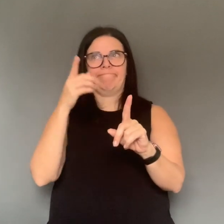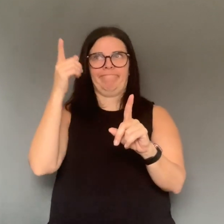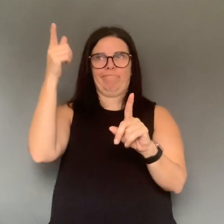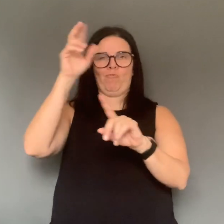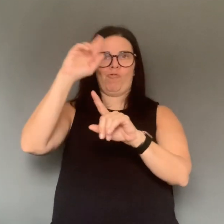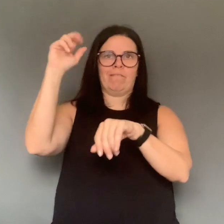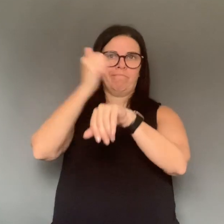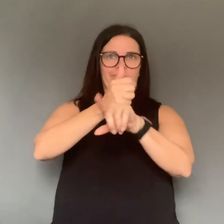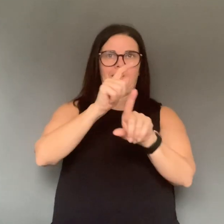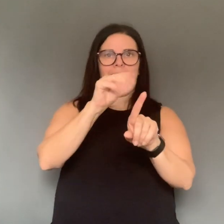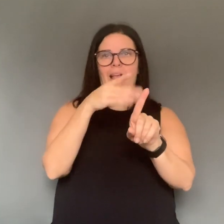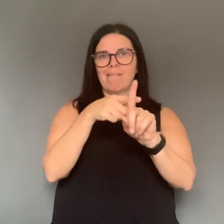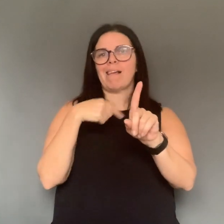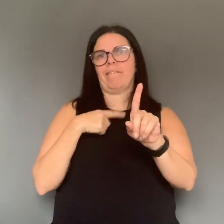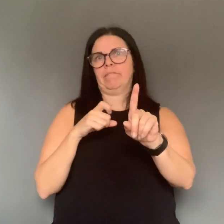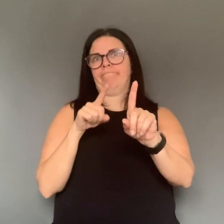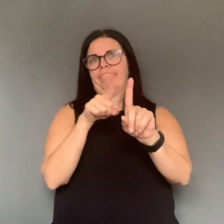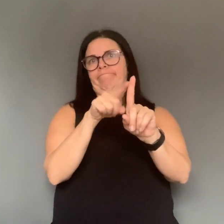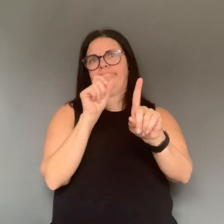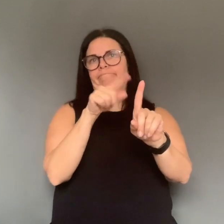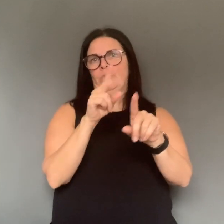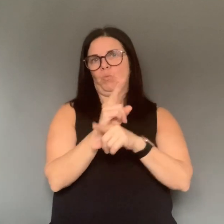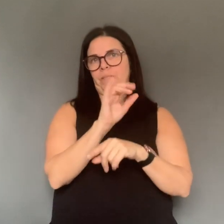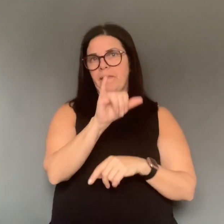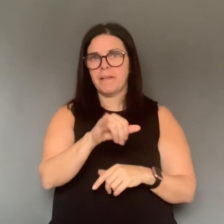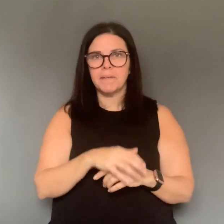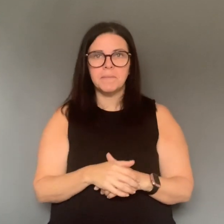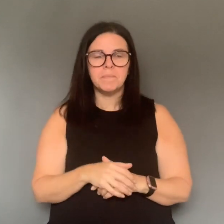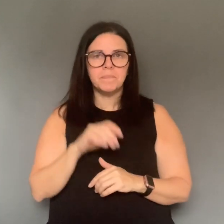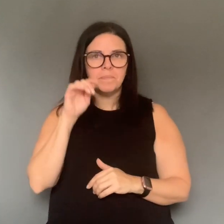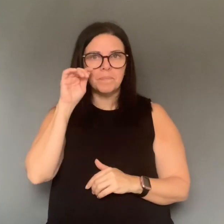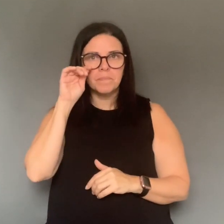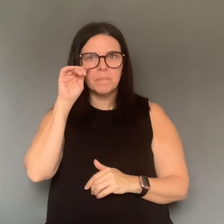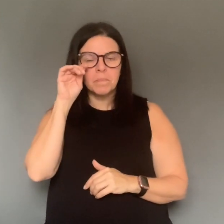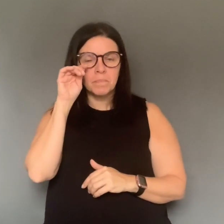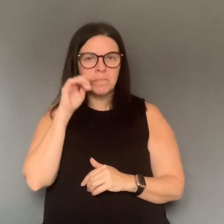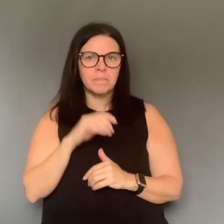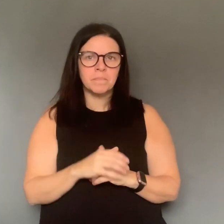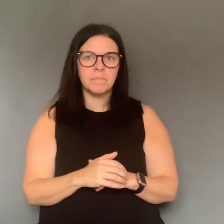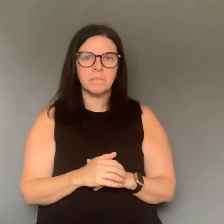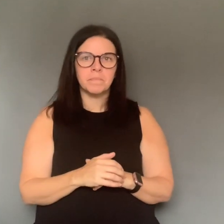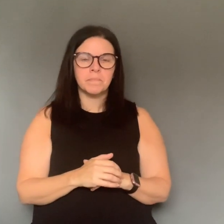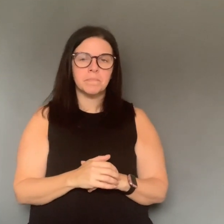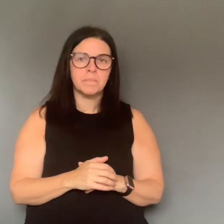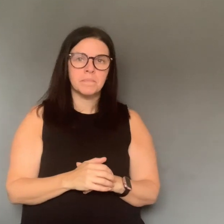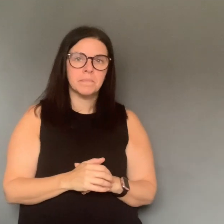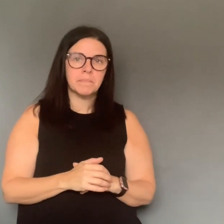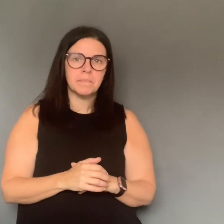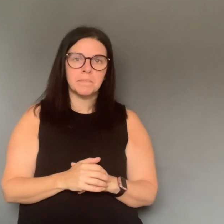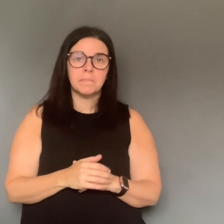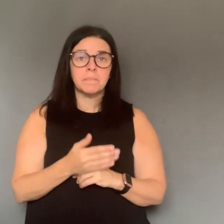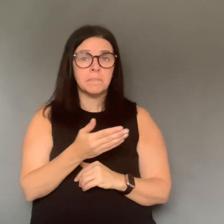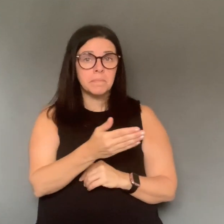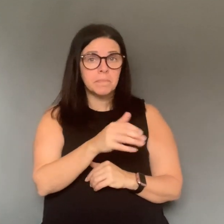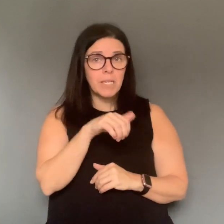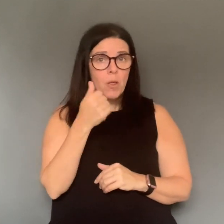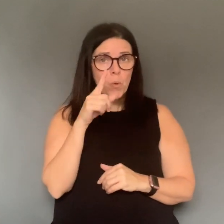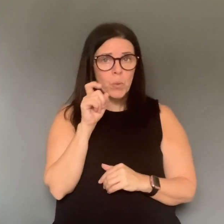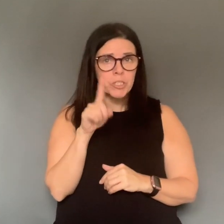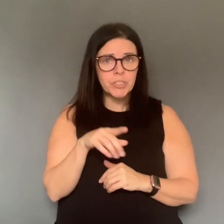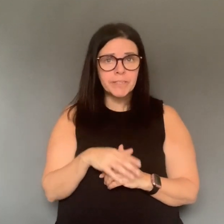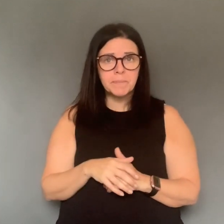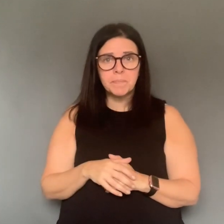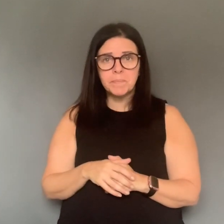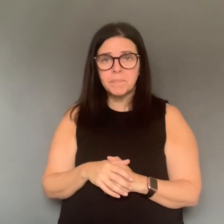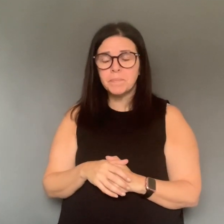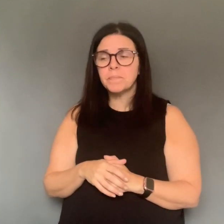three, level four labs, and it has to meet a very strict criteria. If you can get something, great. But until then, we still have to rely